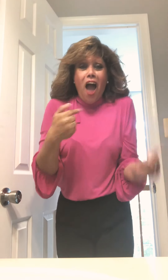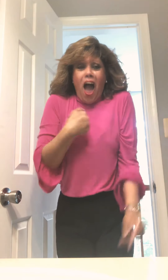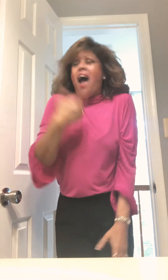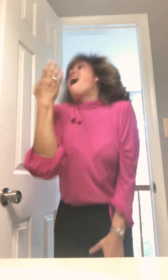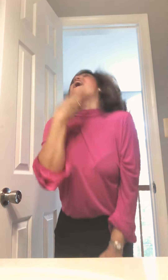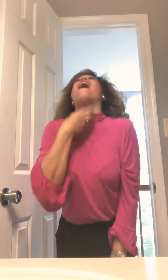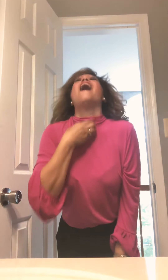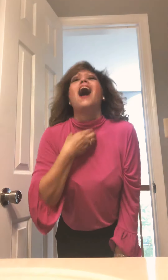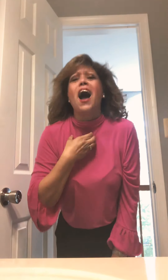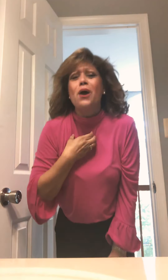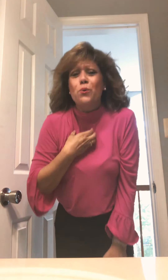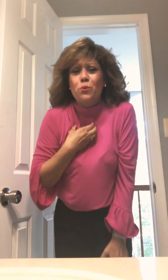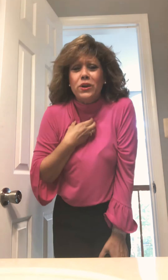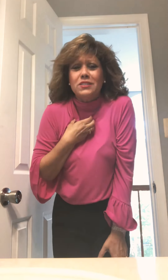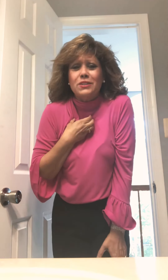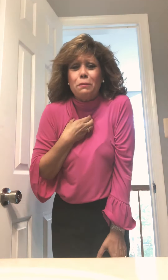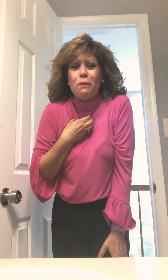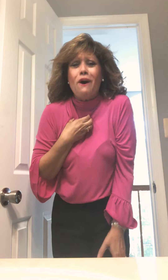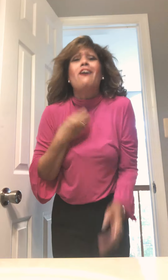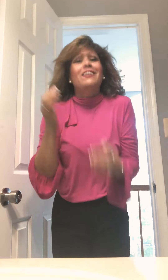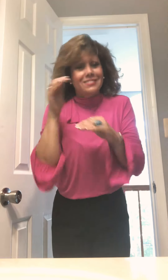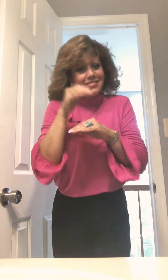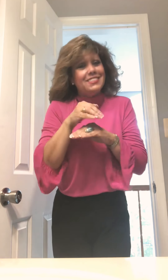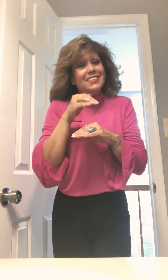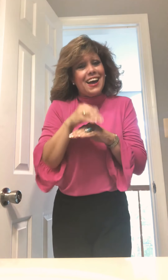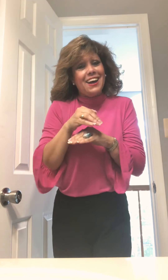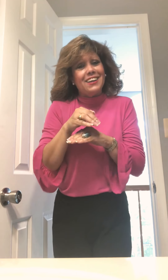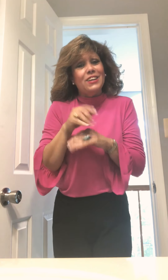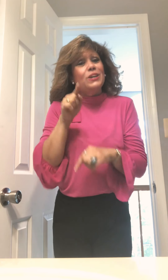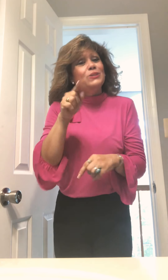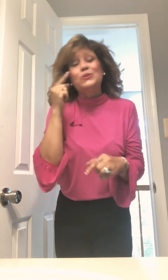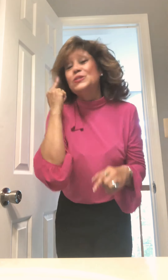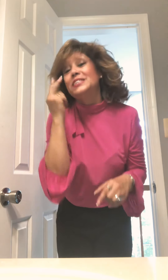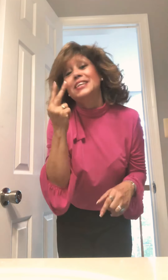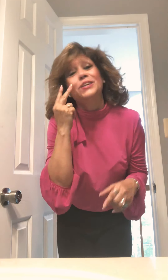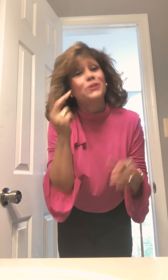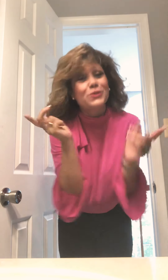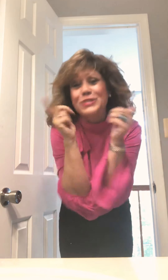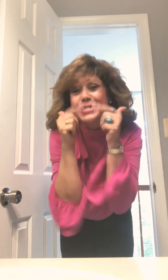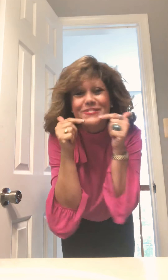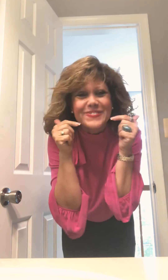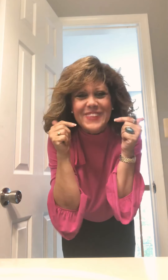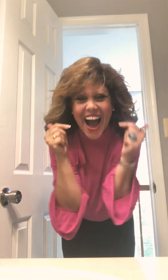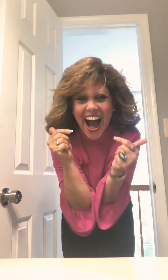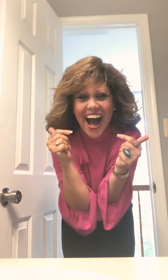I wish upon tonight To see you smile